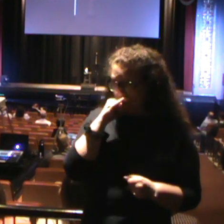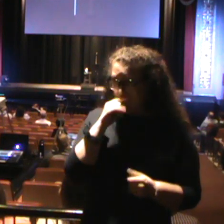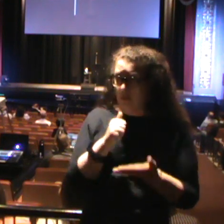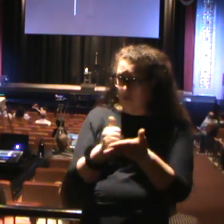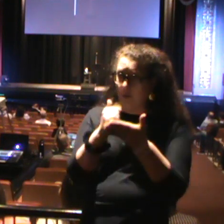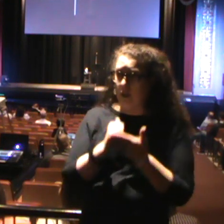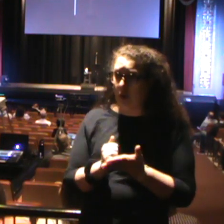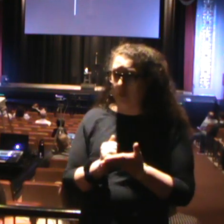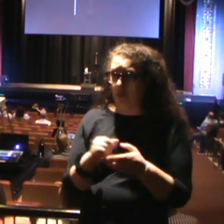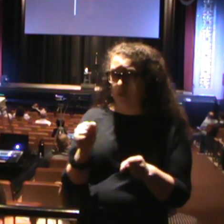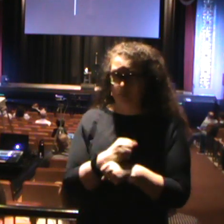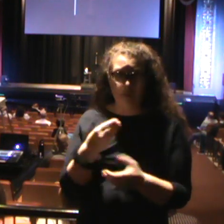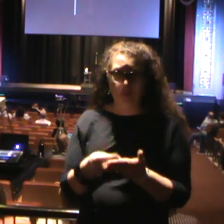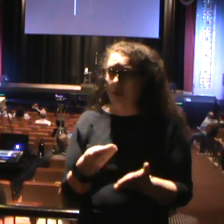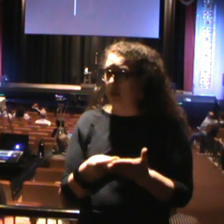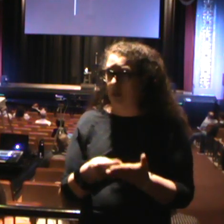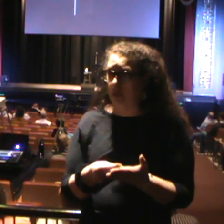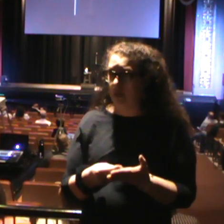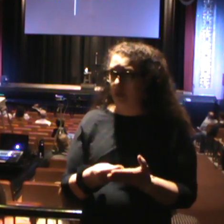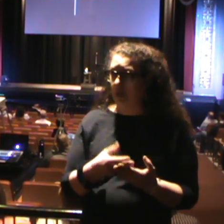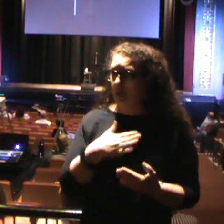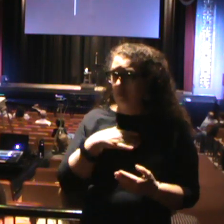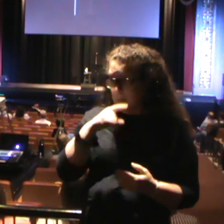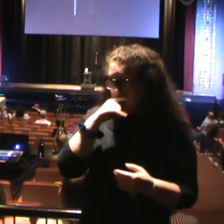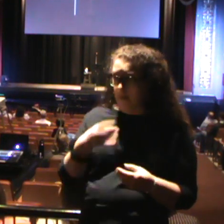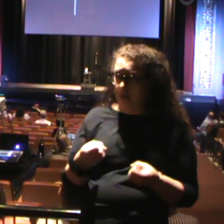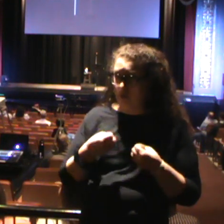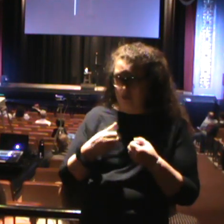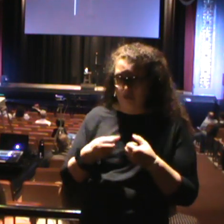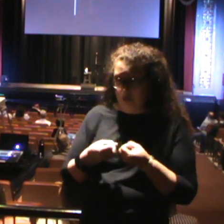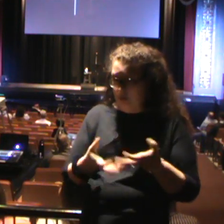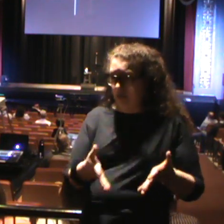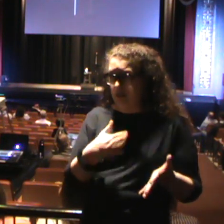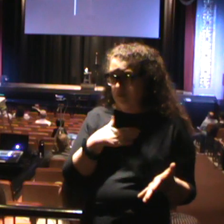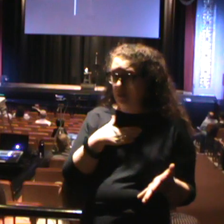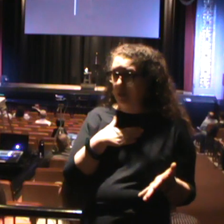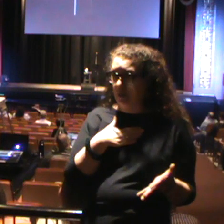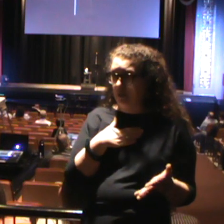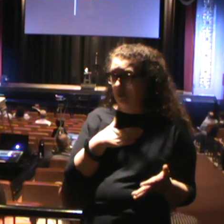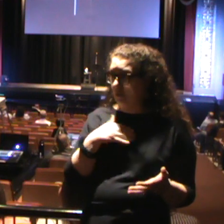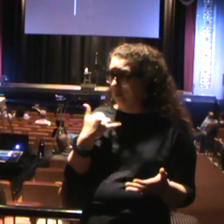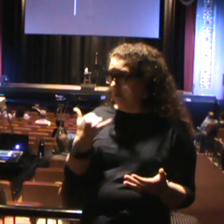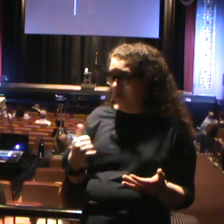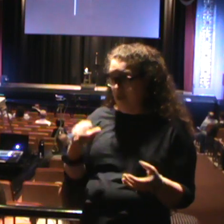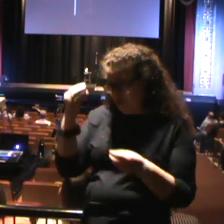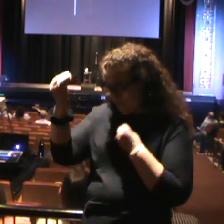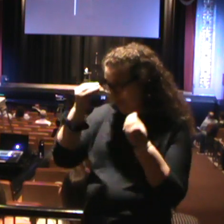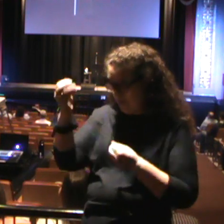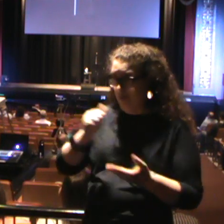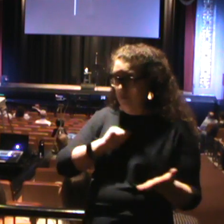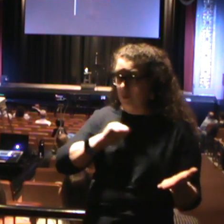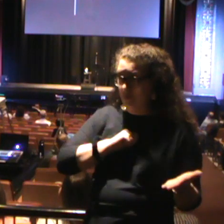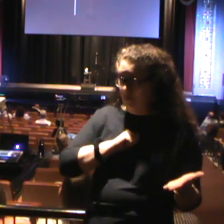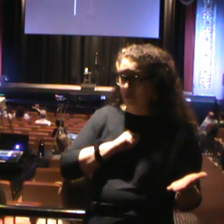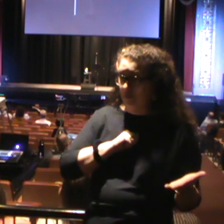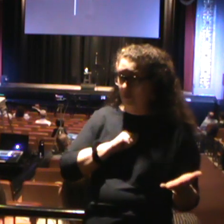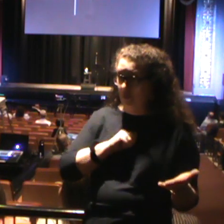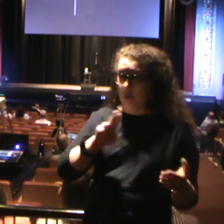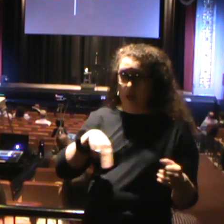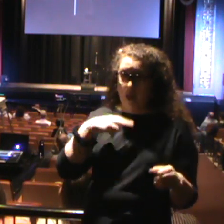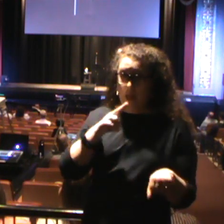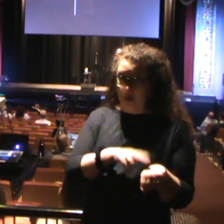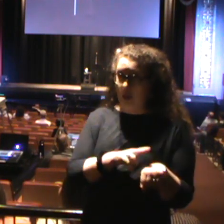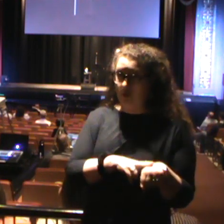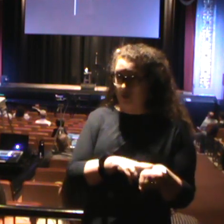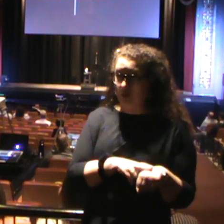high drive for me to do all the work. Isn't that natural flesh comment? How would you feel if your